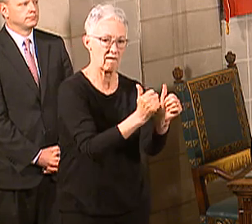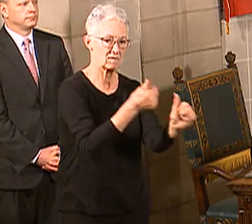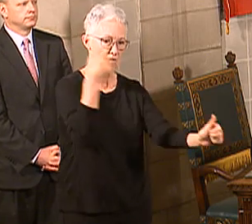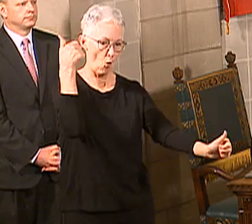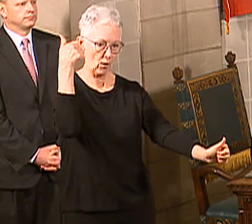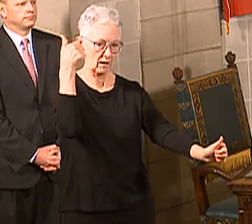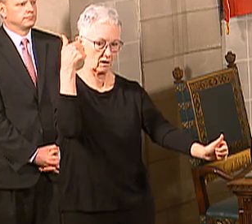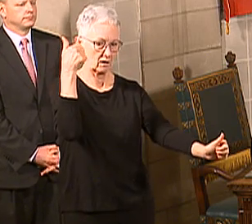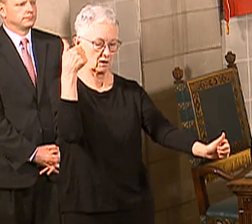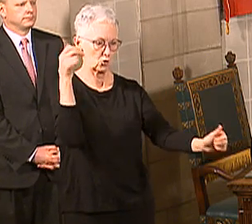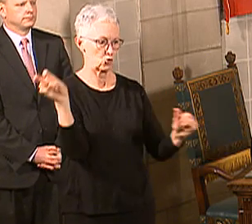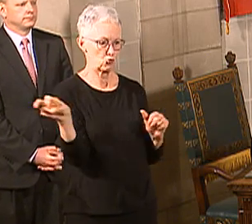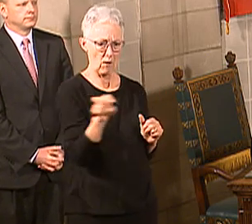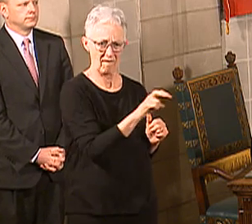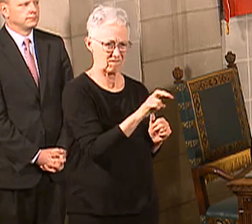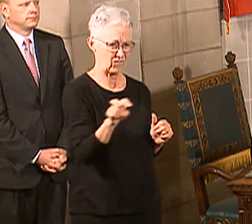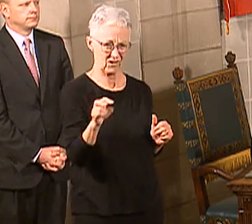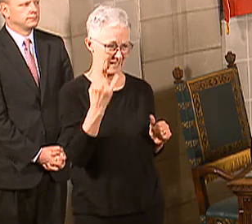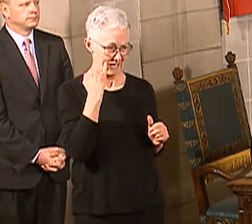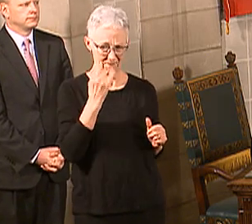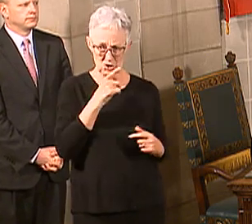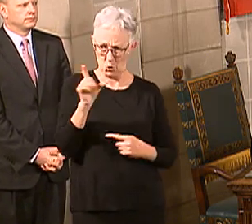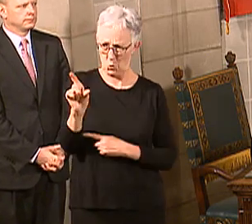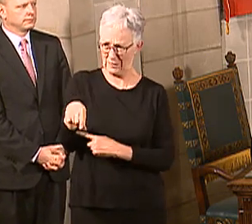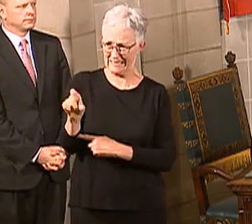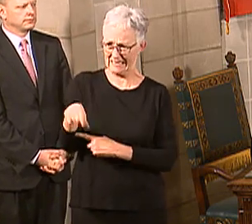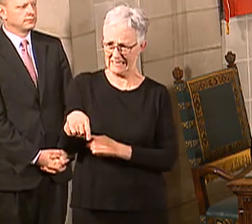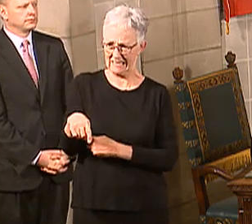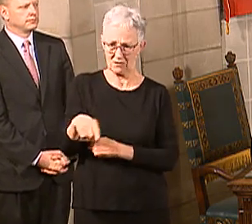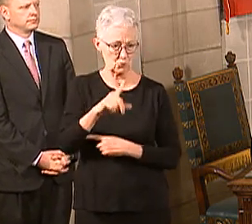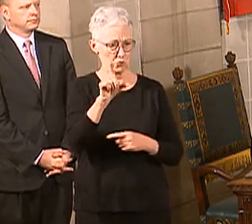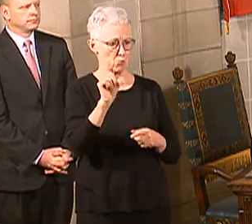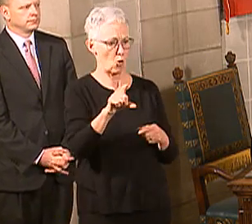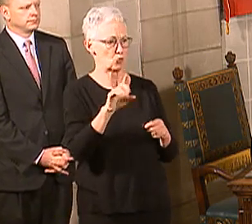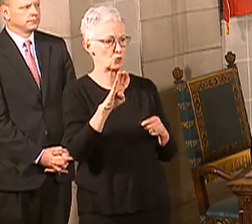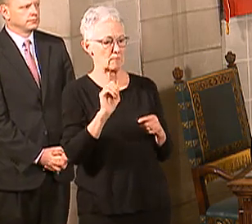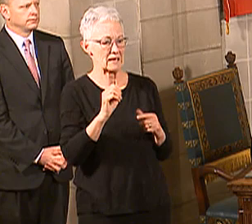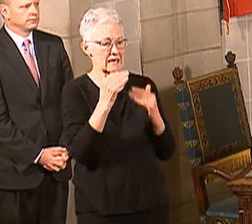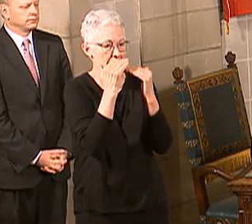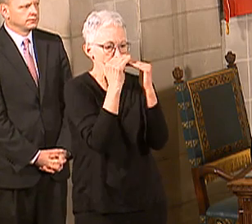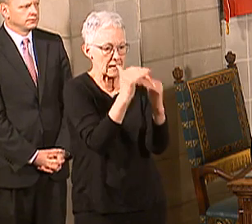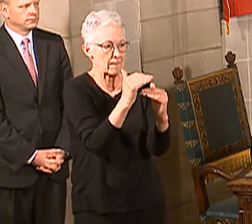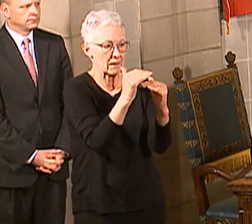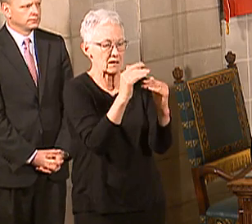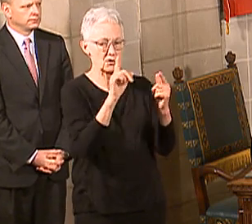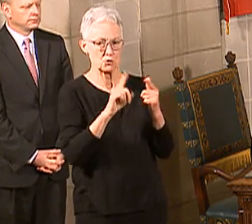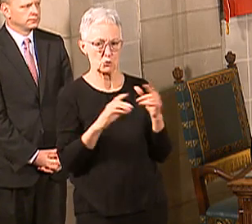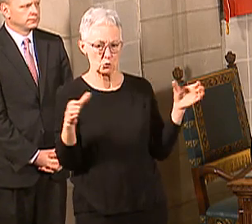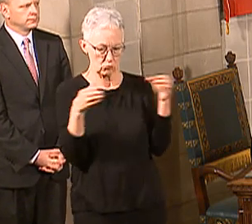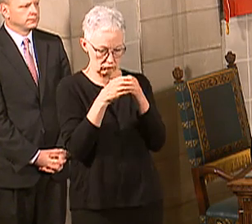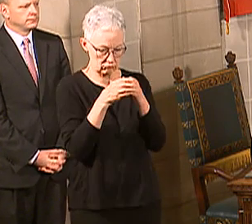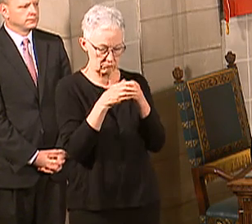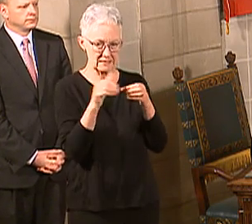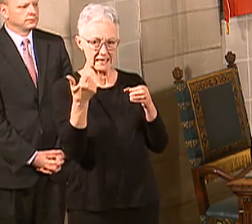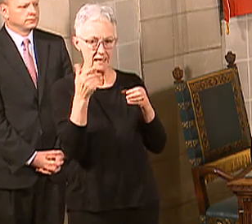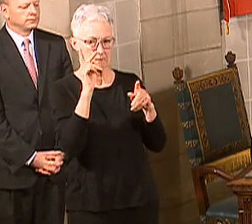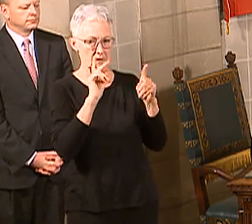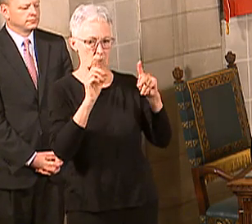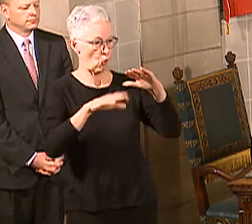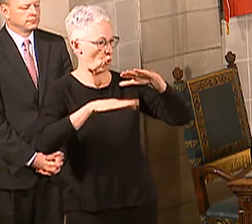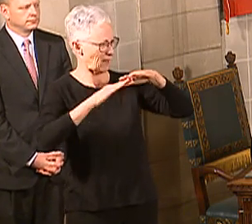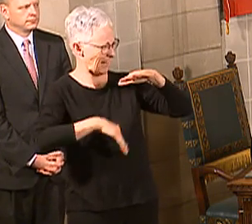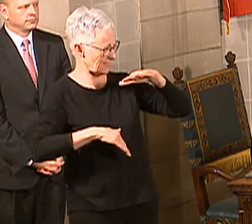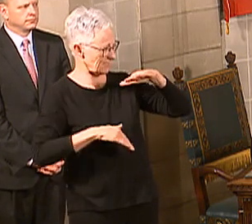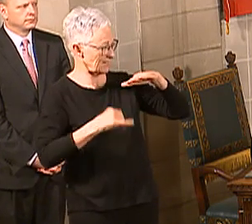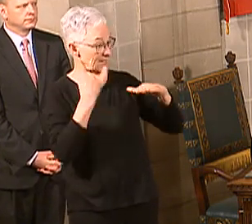essential travel. Again, you're supposed to be limiting your interactions to groups of 10 people or less. So unless you have